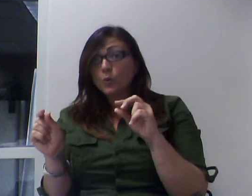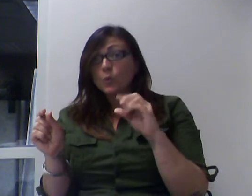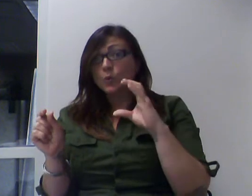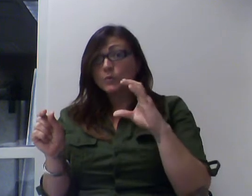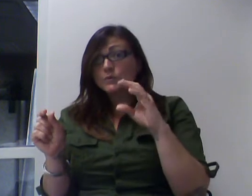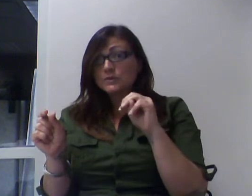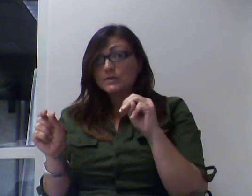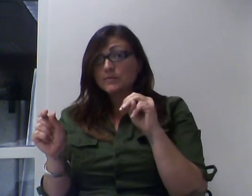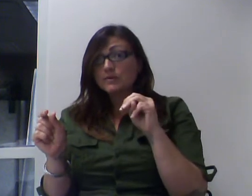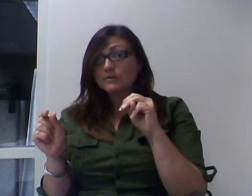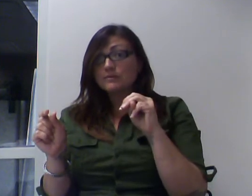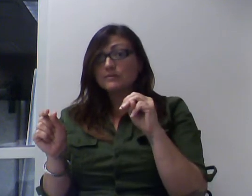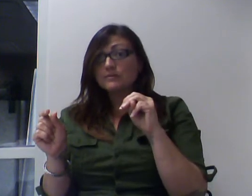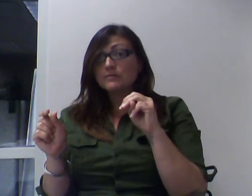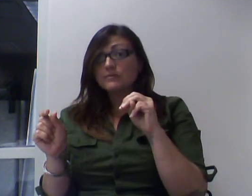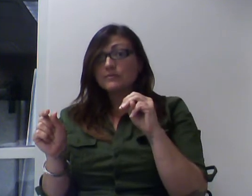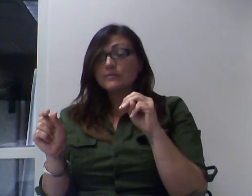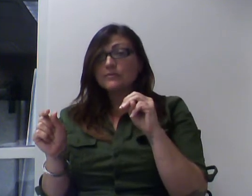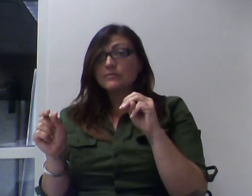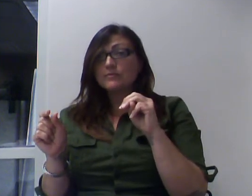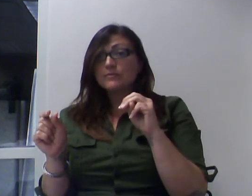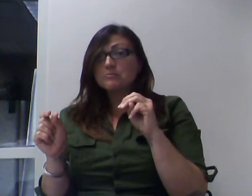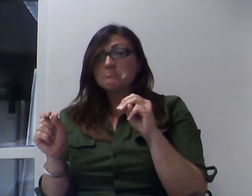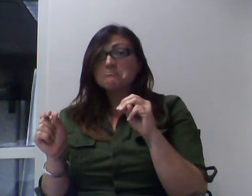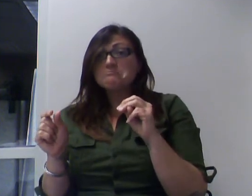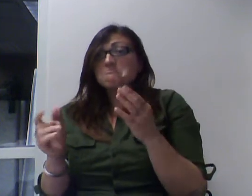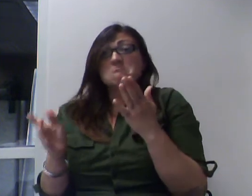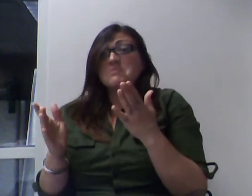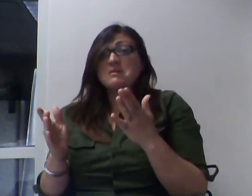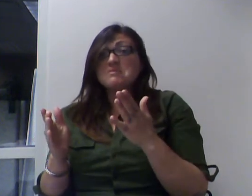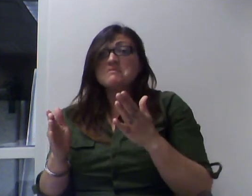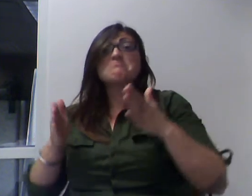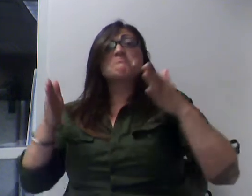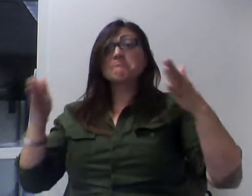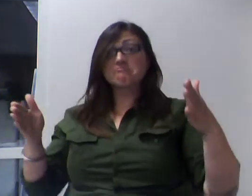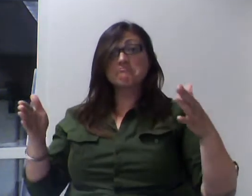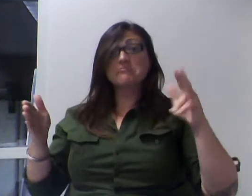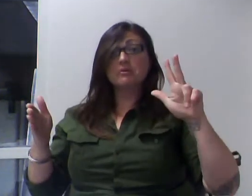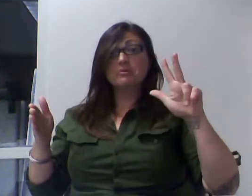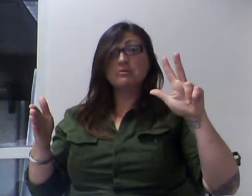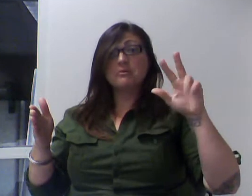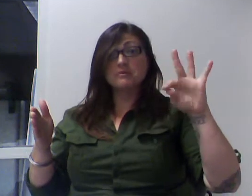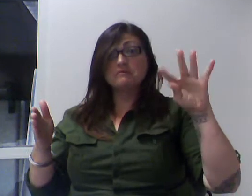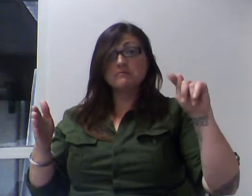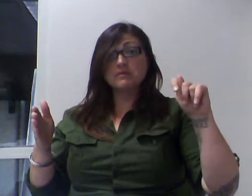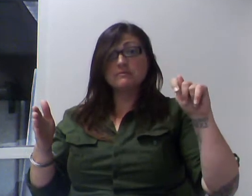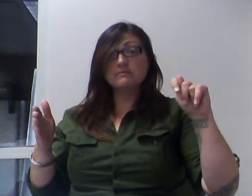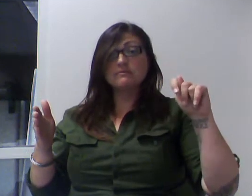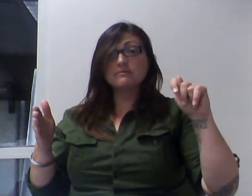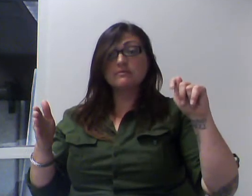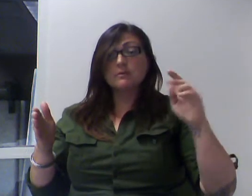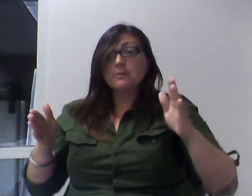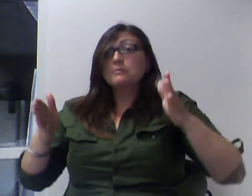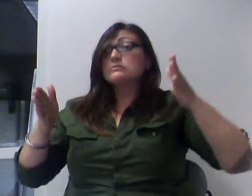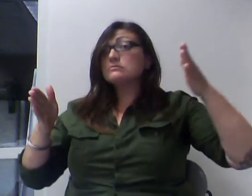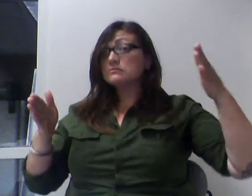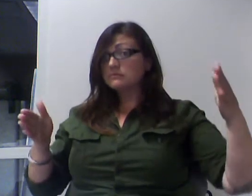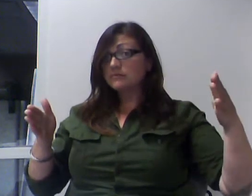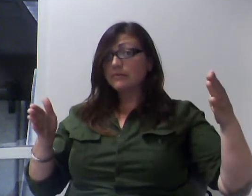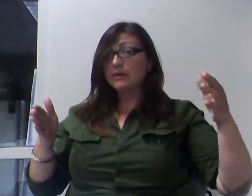Some of the segments may be about 3 feet. Let's go to that first yard. Or a little bigger than that, they might be a meter.